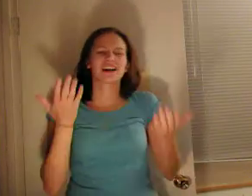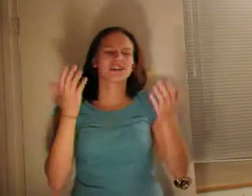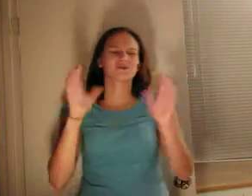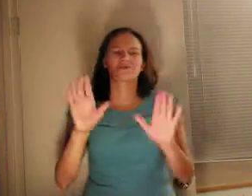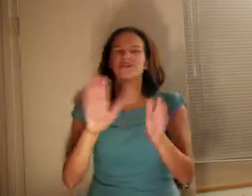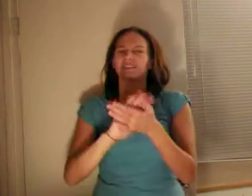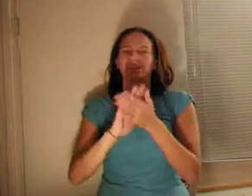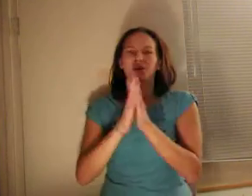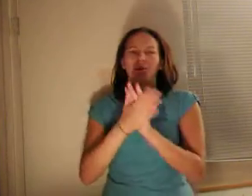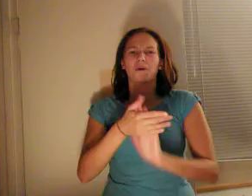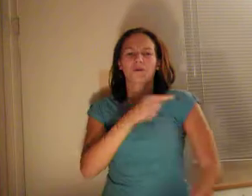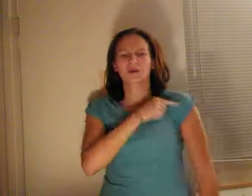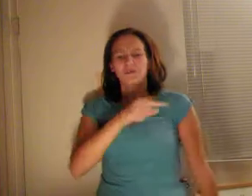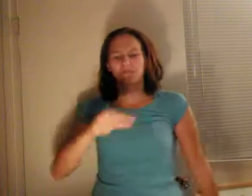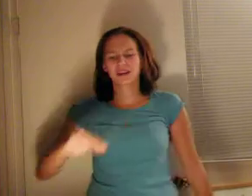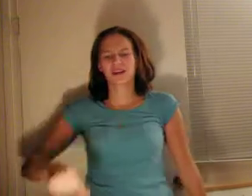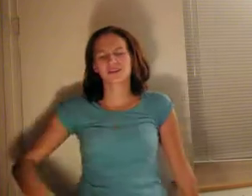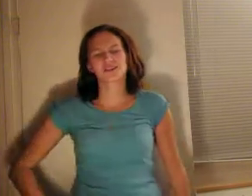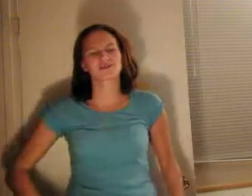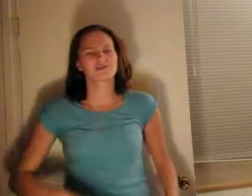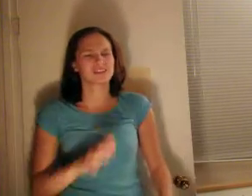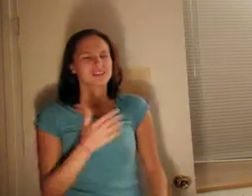Unusual Be sweet